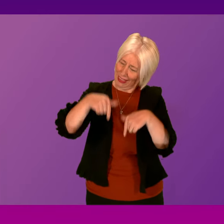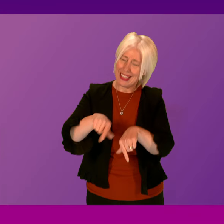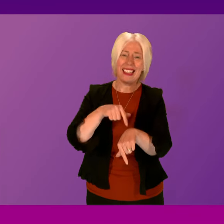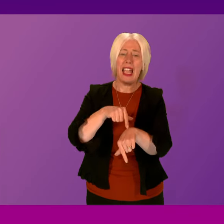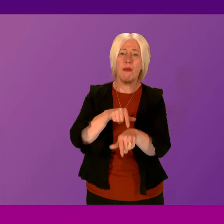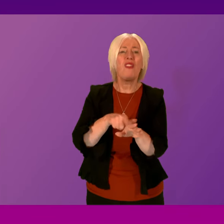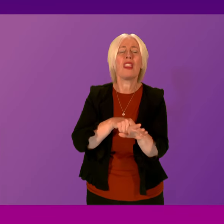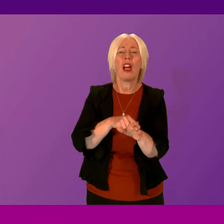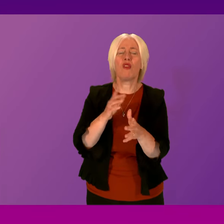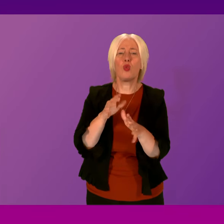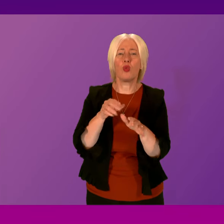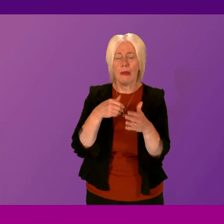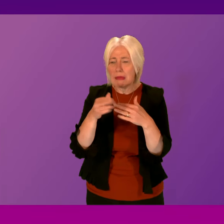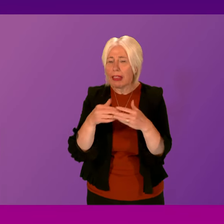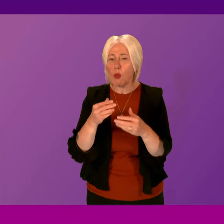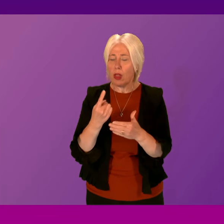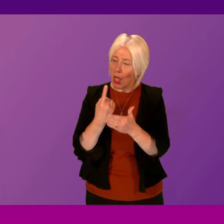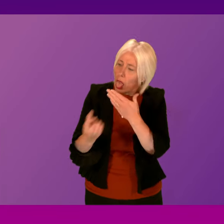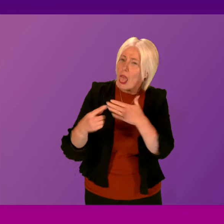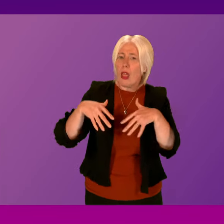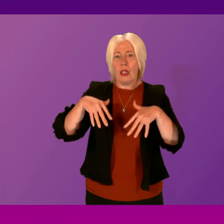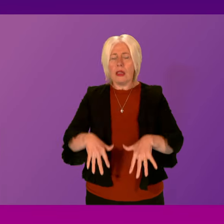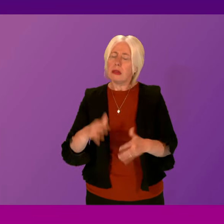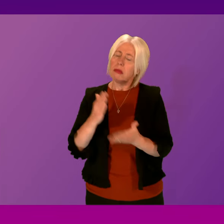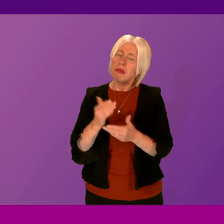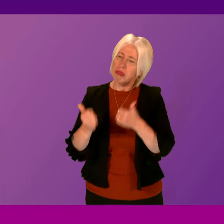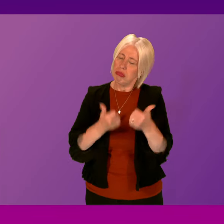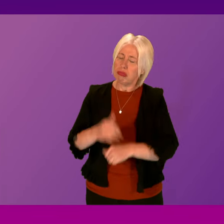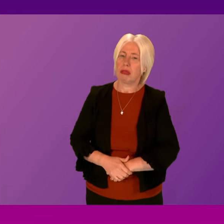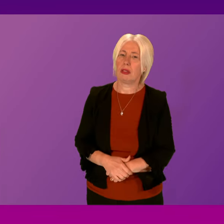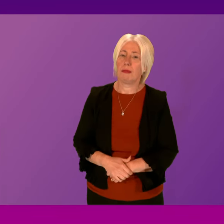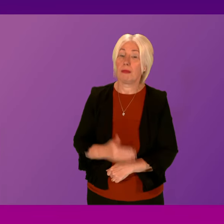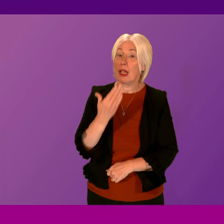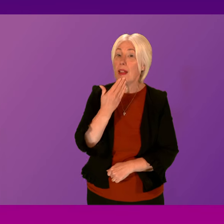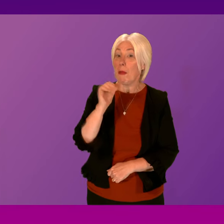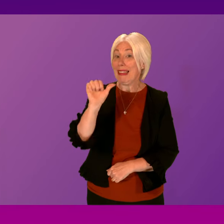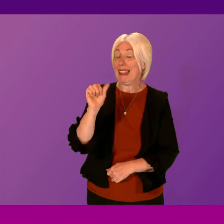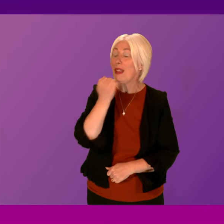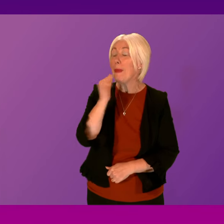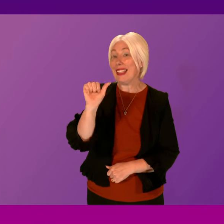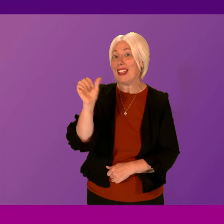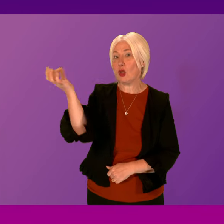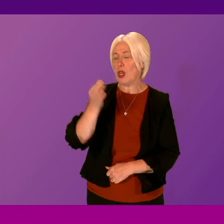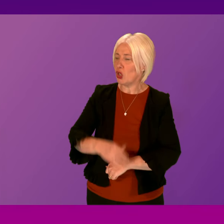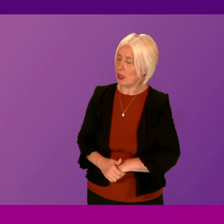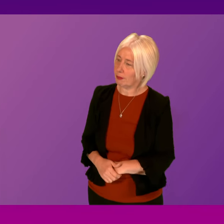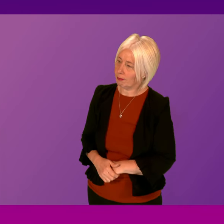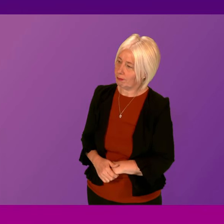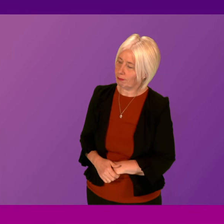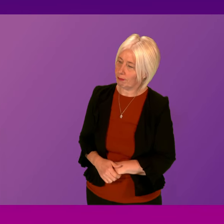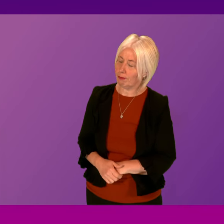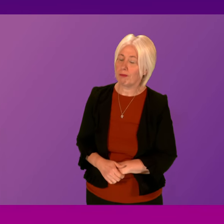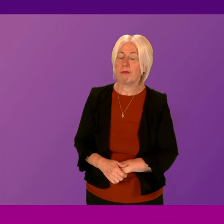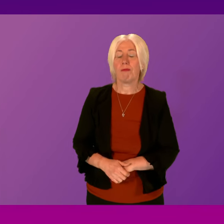in order to tackle loneliness and isolation. Thank you. Question number six, Polly McNeill. To ask the First